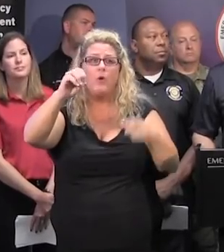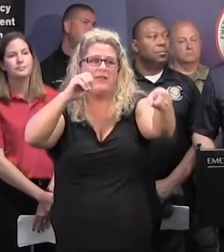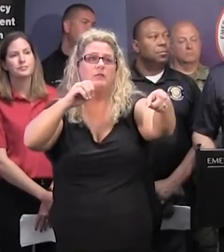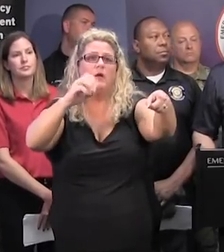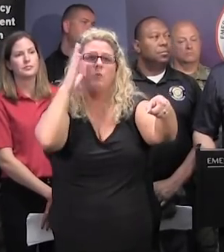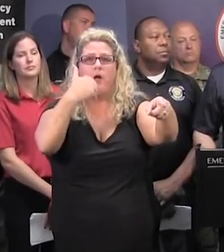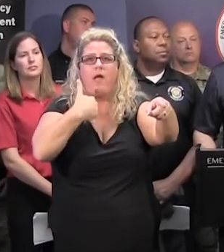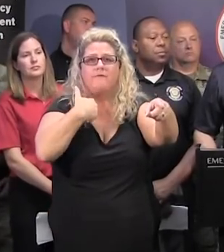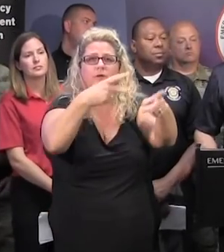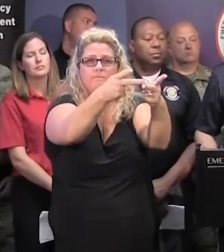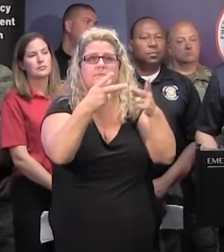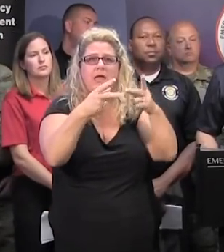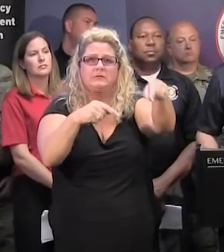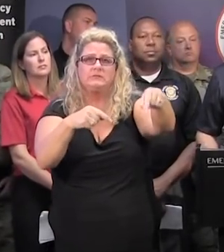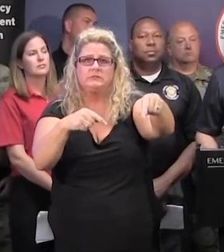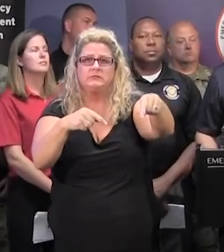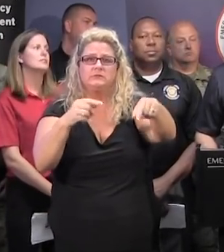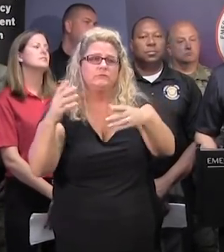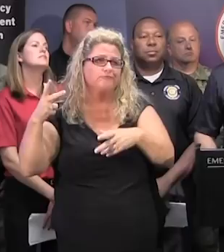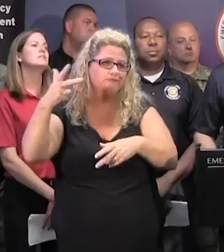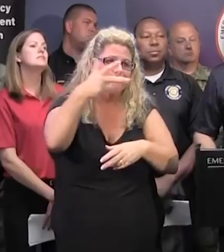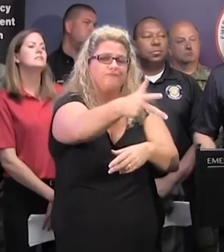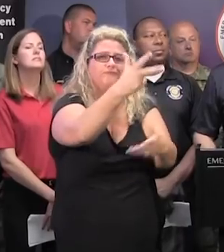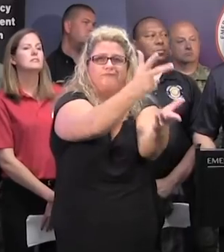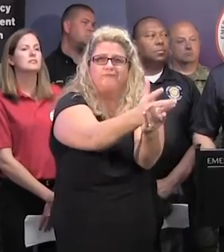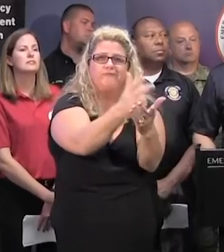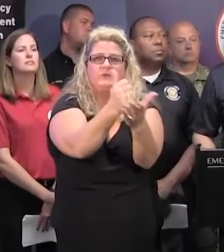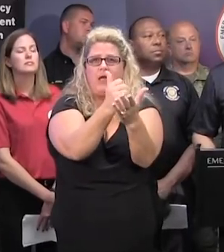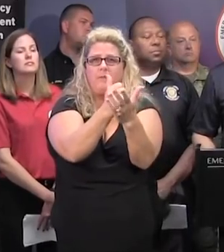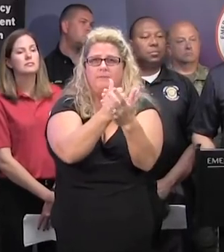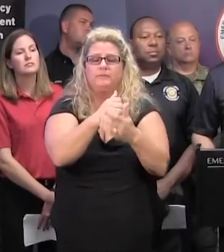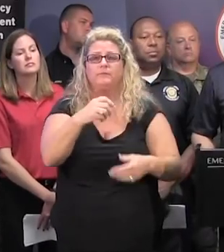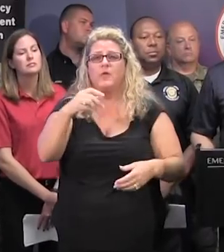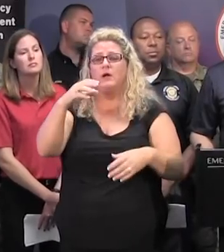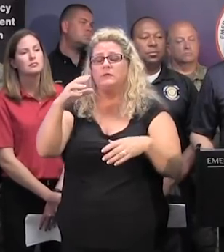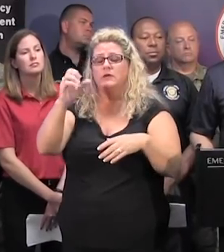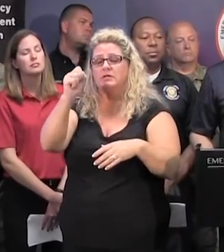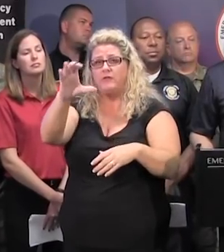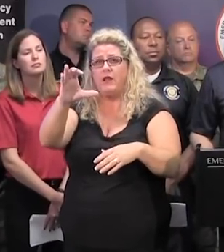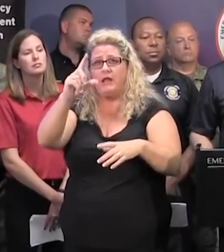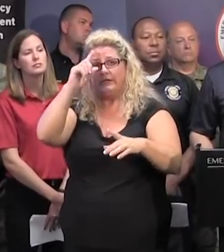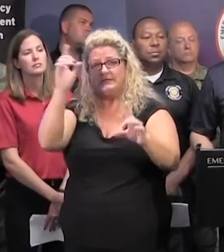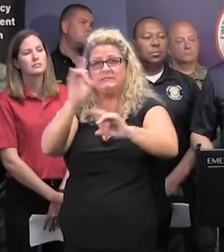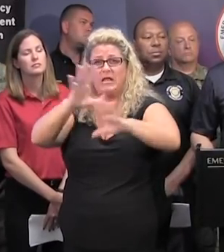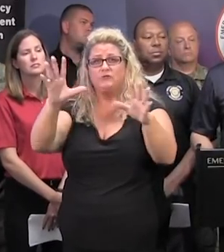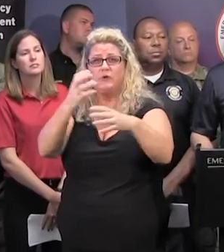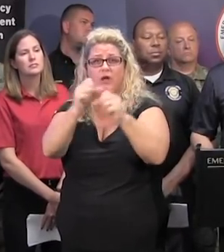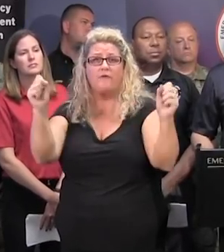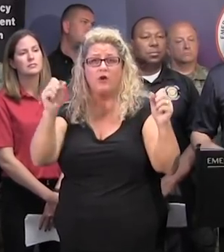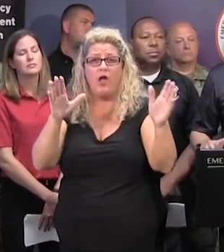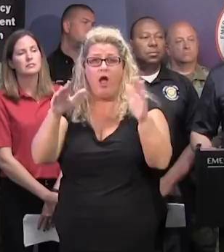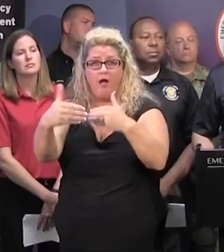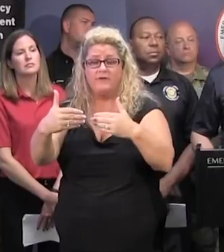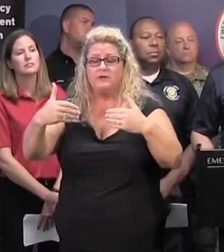Shifting gears, though, it's an opportunity to talk about the South Carolina Disaster Recovery Office, and where the state has